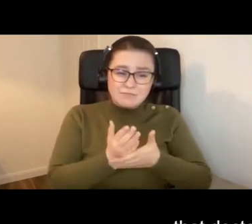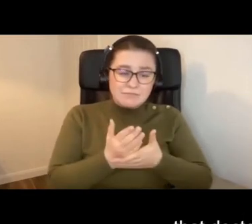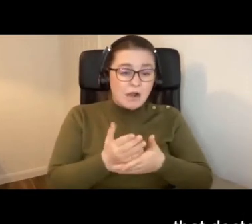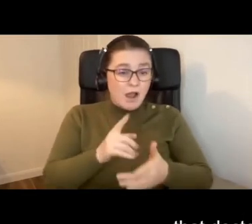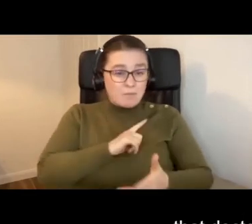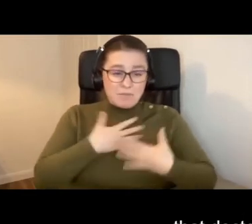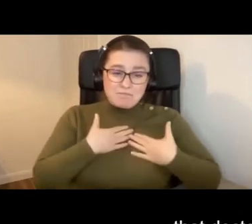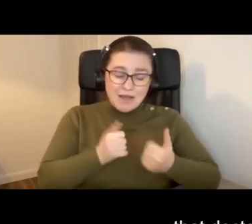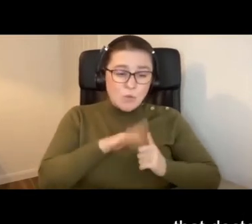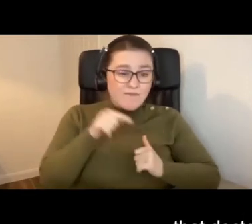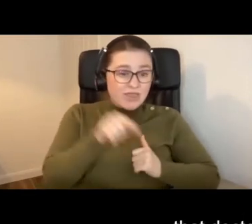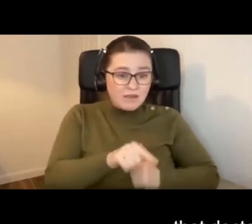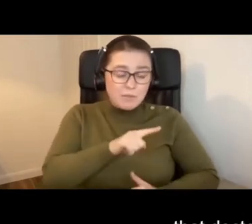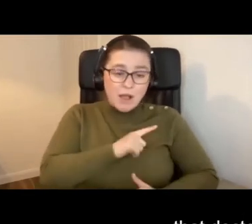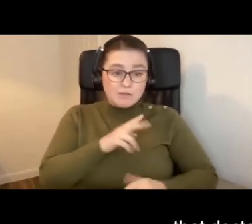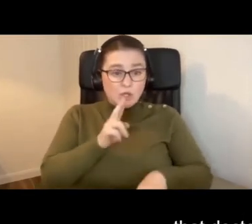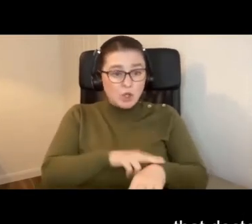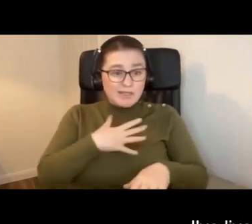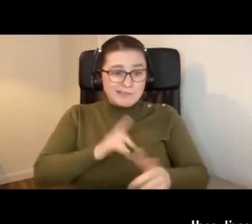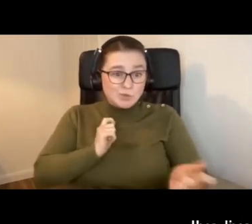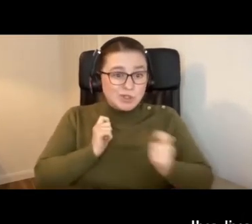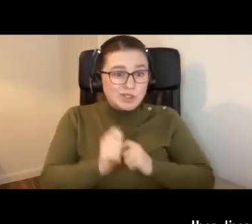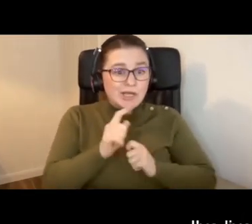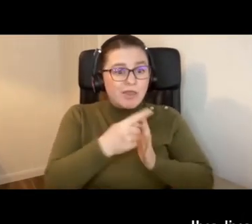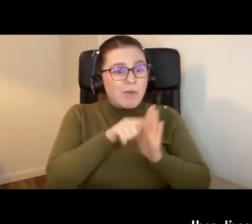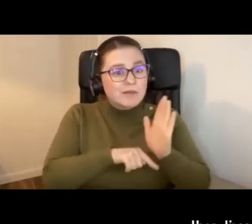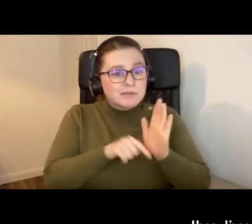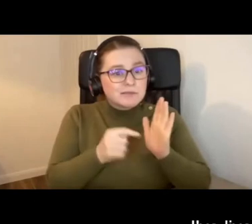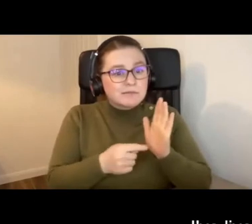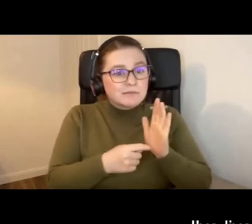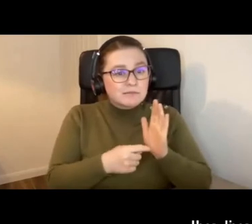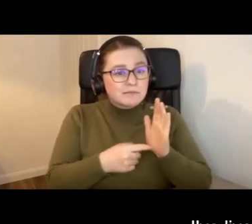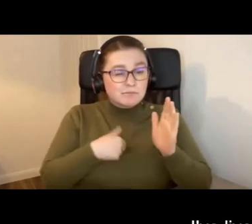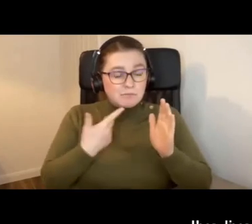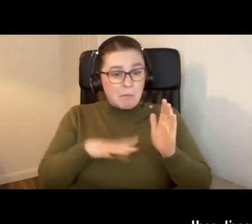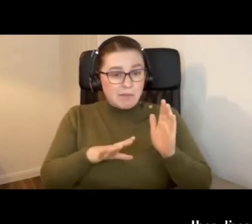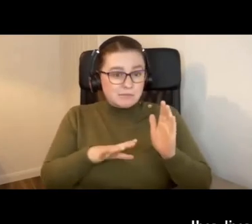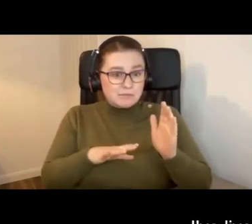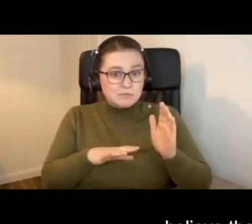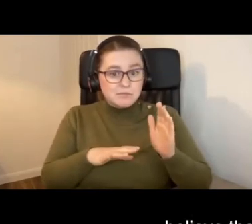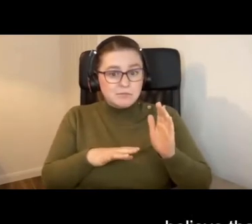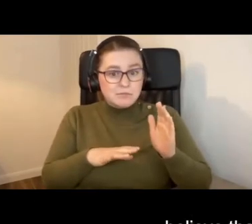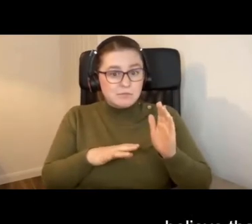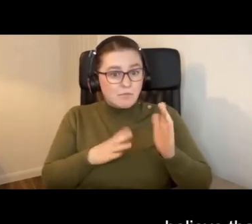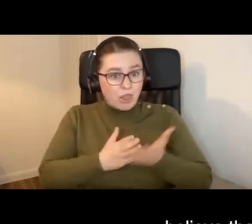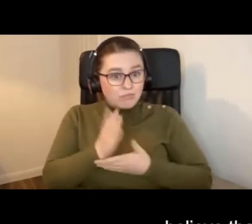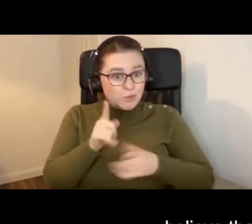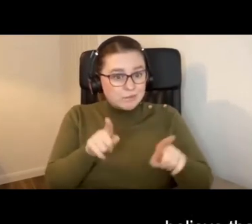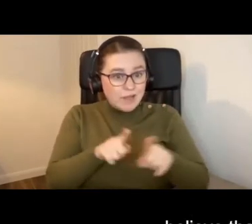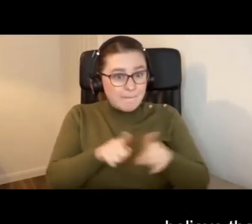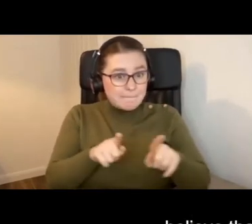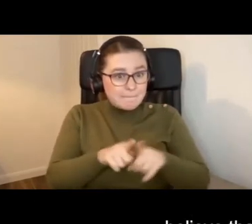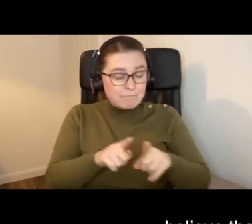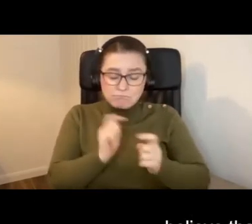doctors need to change their policy. Where I've lived this as well, you know, I